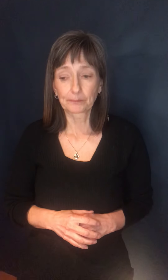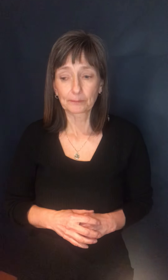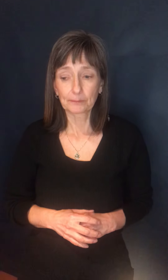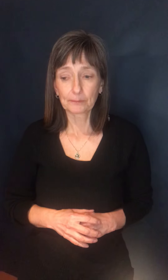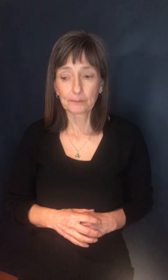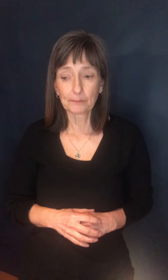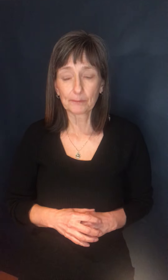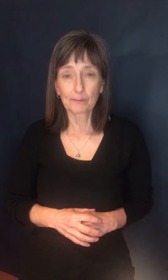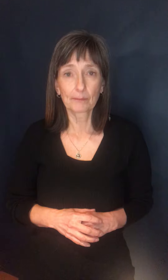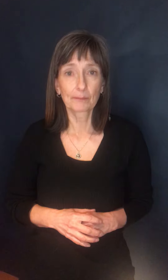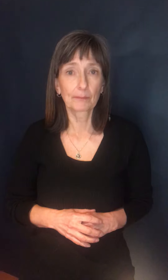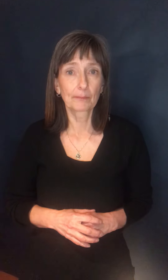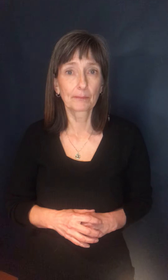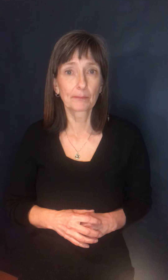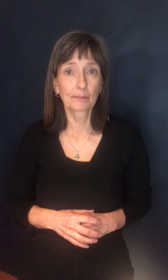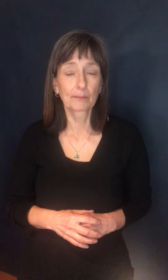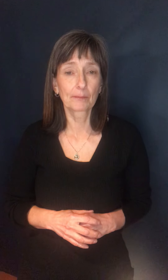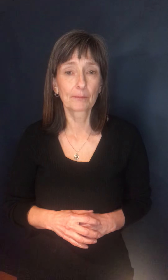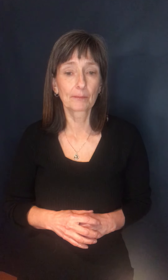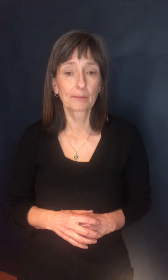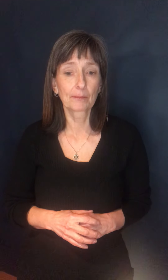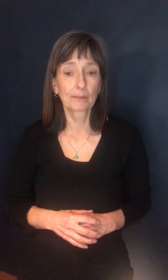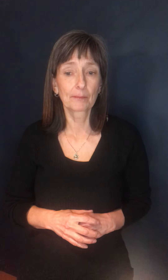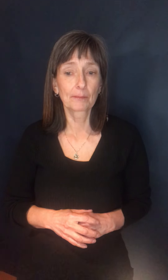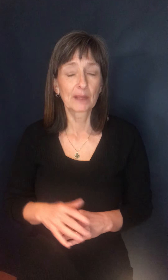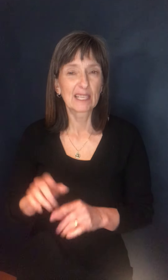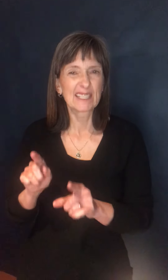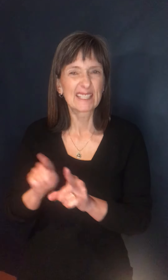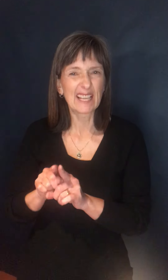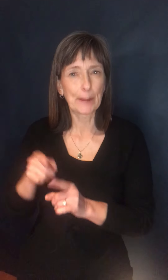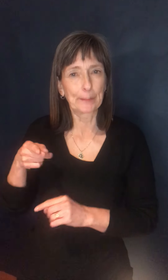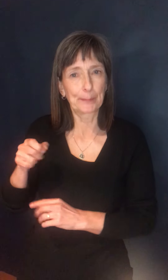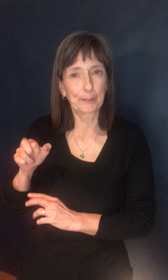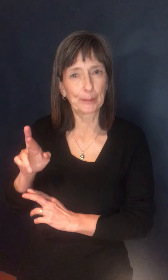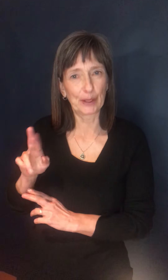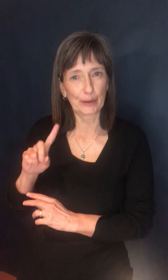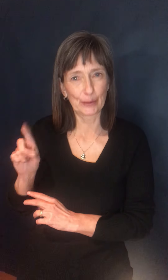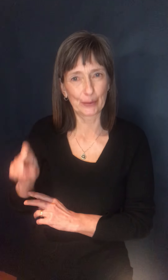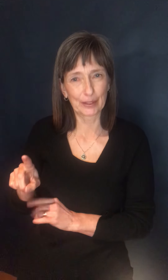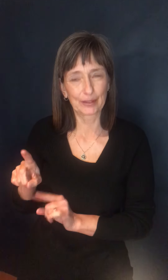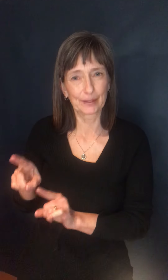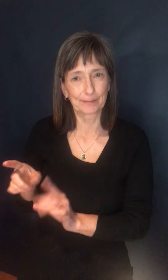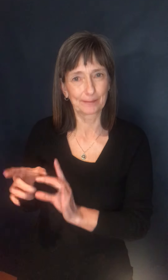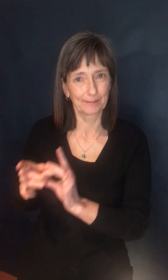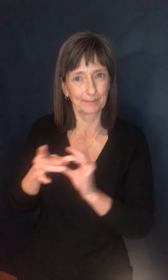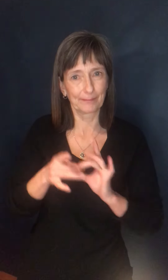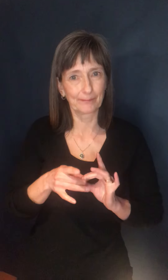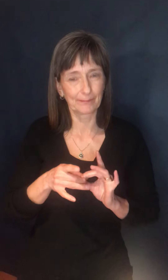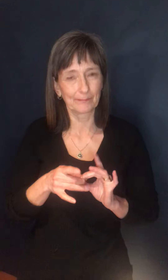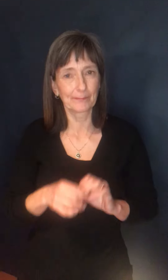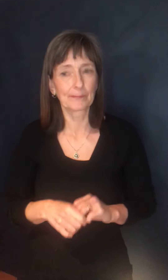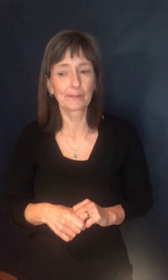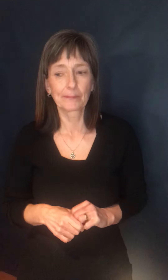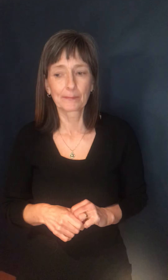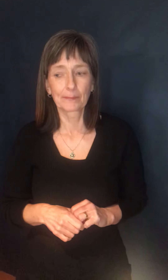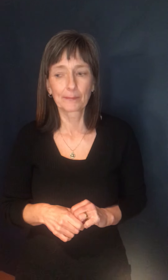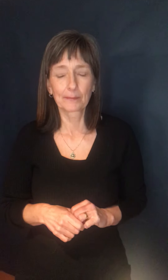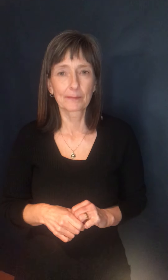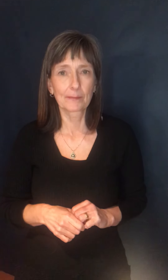Thank you. I'm going to follow off, uh, Peter Jackson's questions there. In regards to the phases, we've seen the list within the phases. I